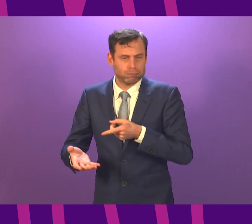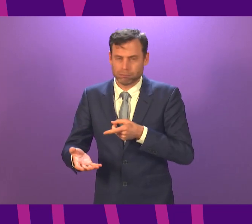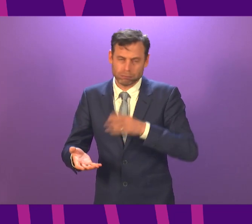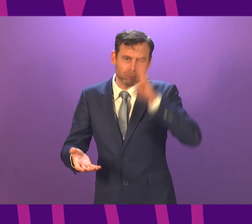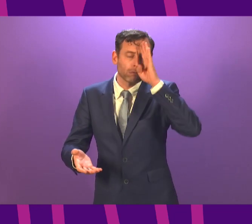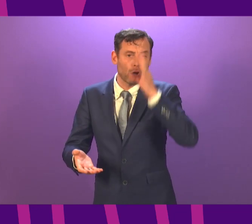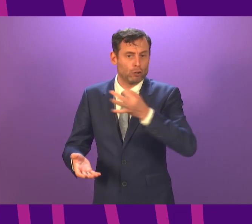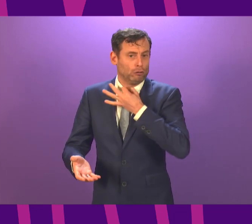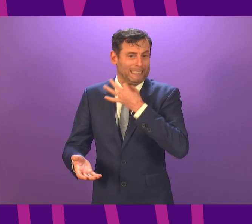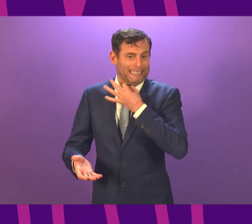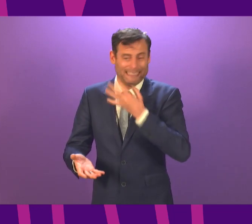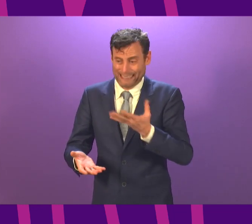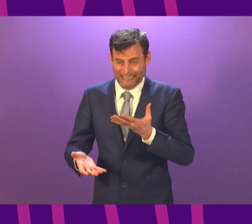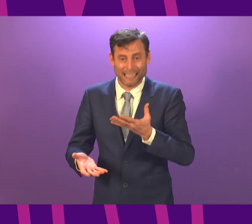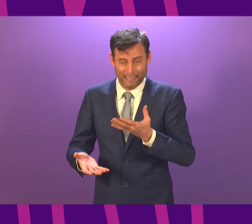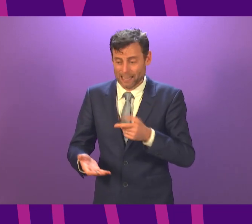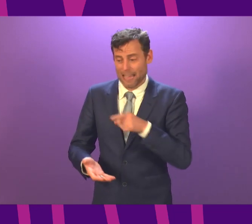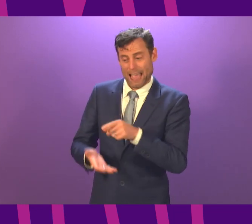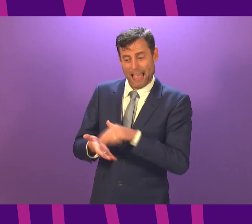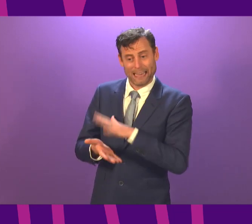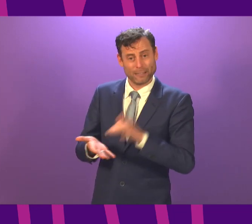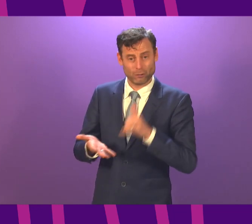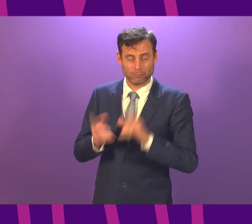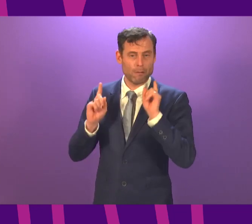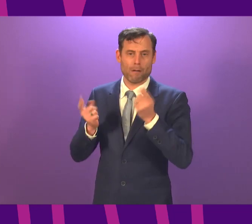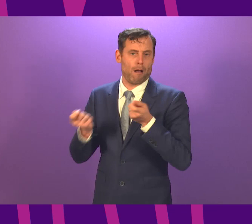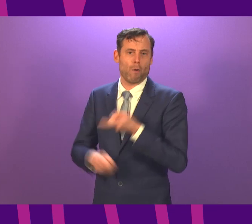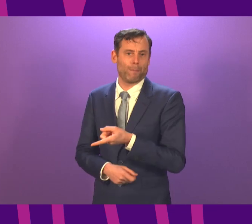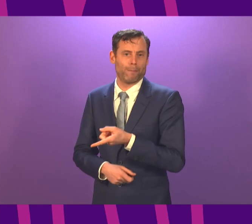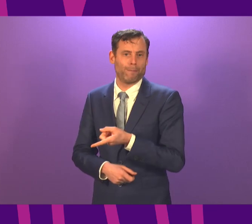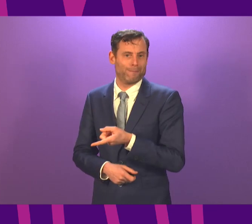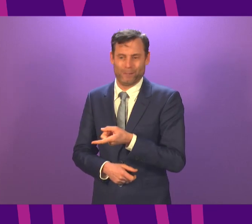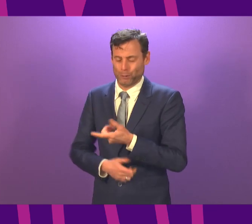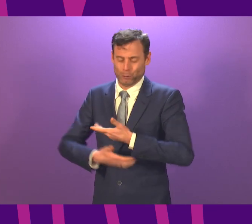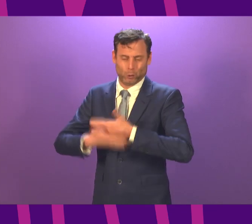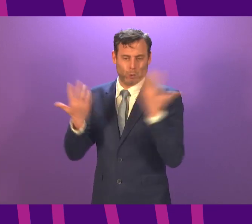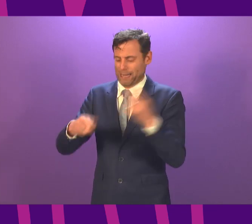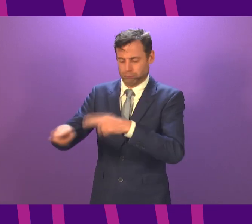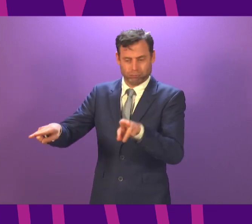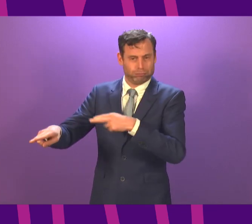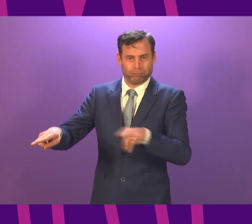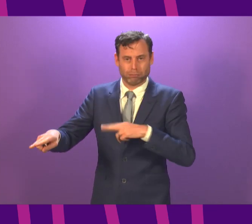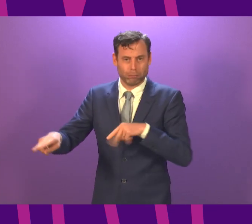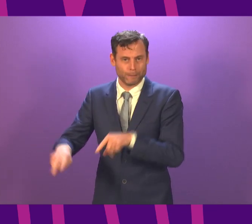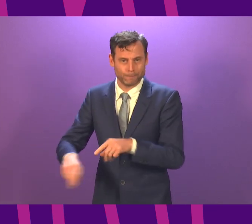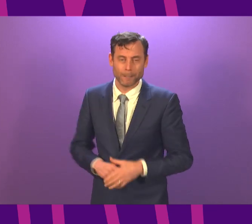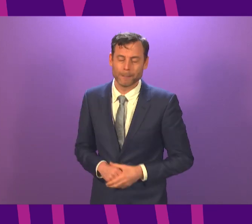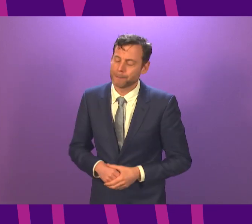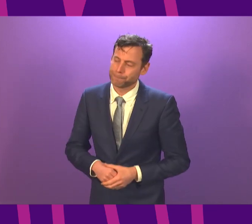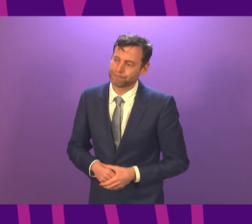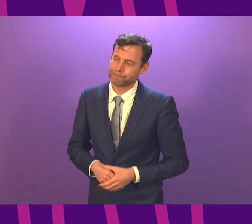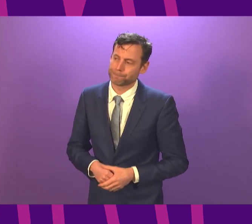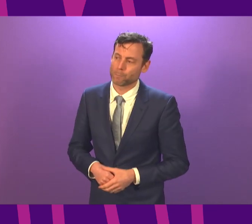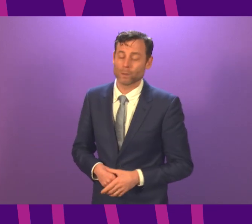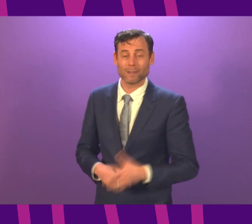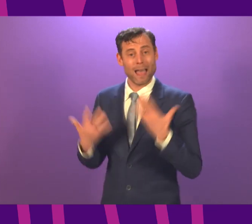continue unchecked, there would be a real risk of our NHS being overwhelmed, even with contingency plans in place. In fact, our